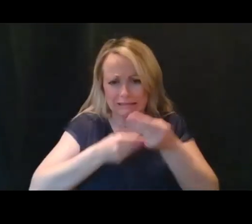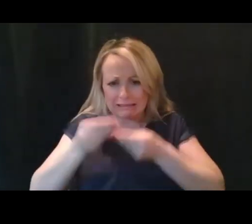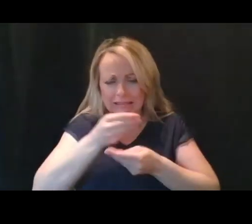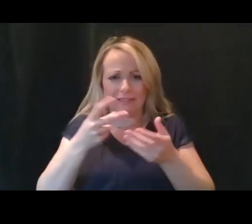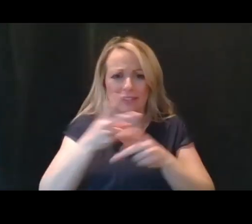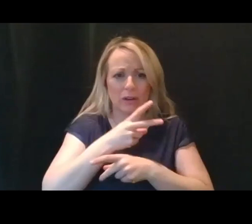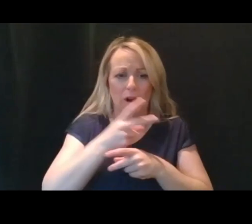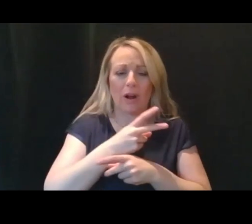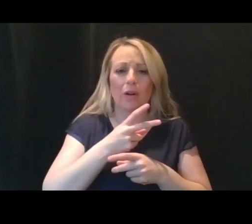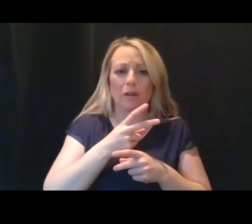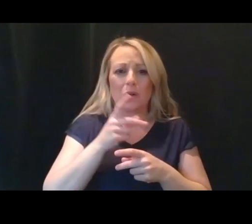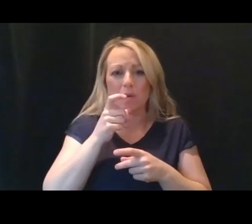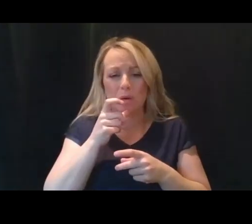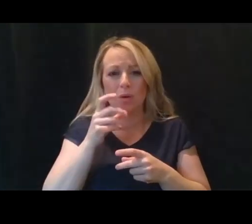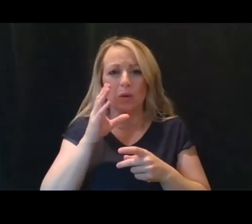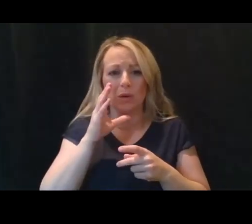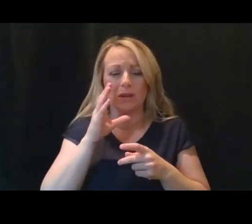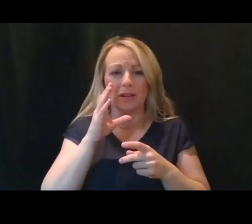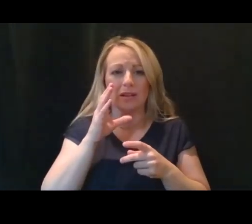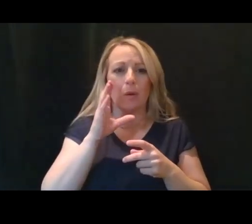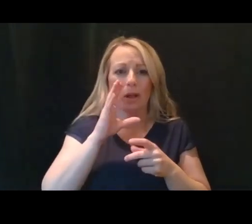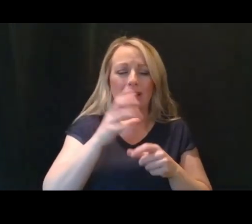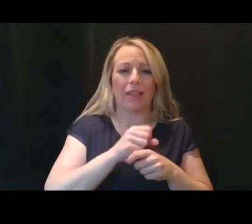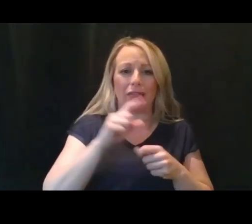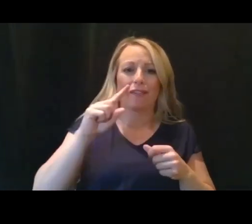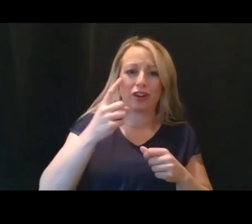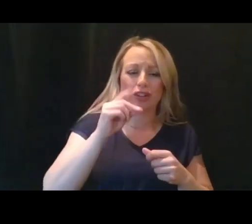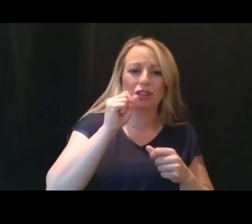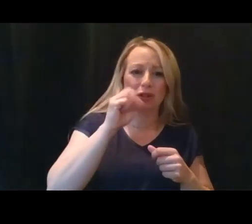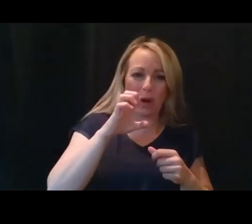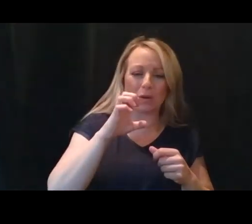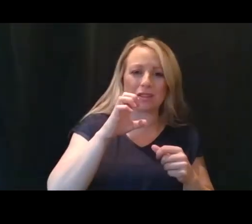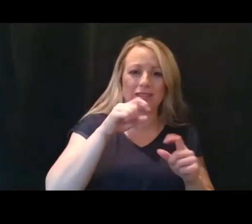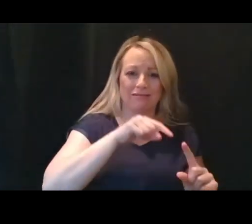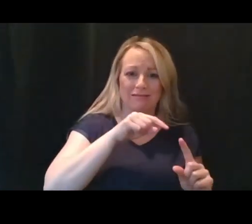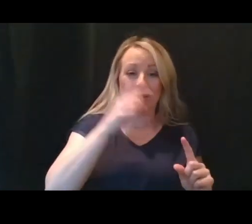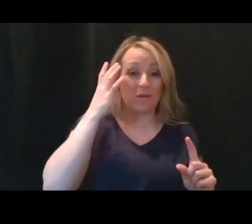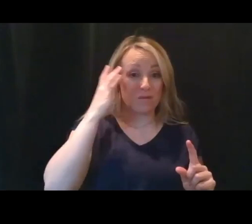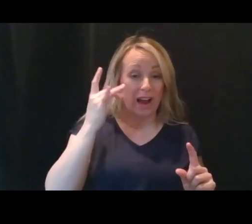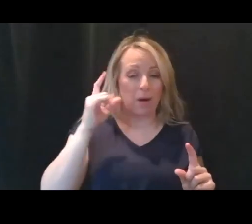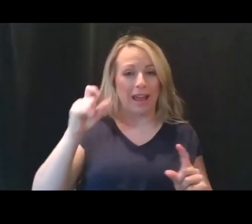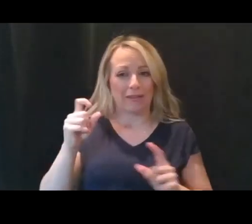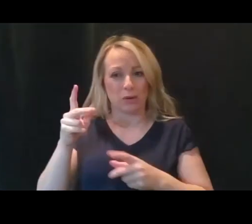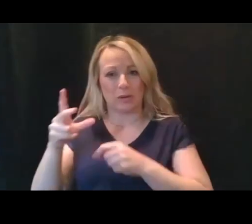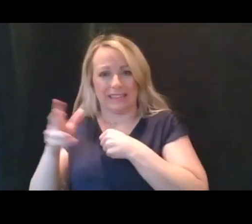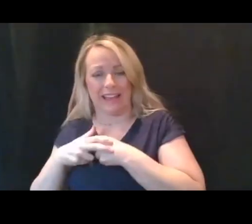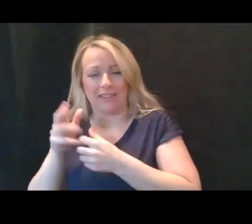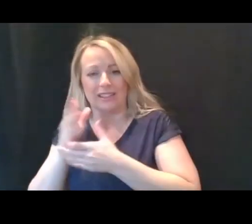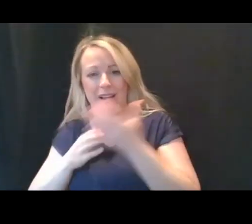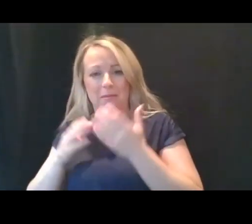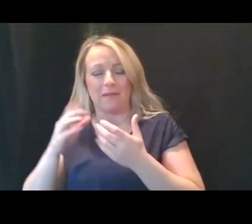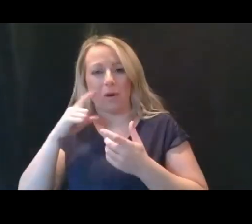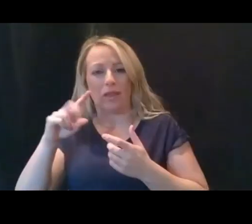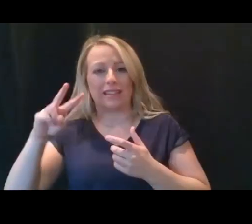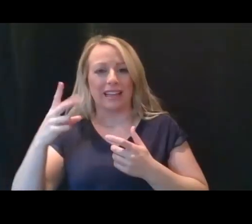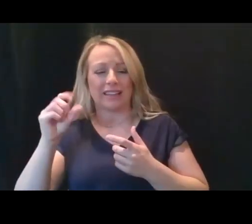opportunities for the next few weeks. However, vaccine supplies are increasing. So we believe this. This is